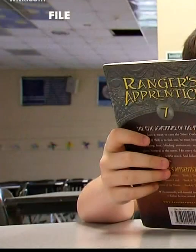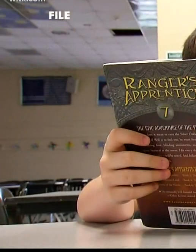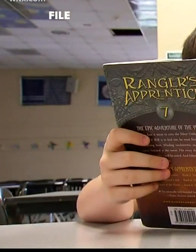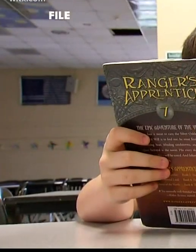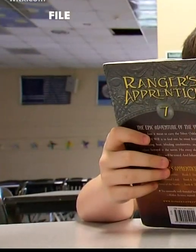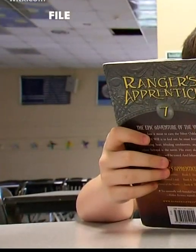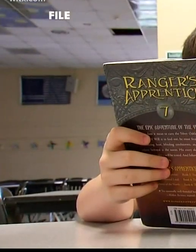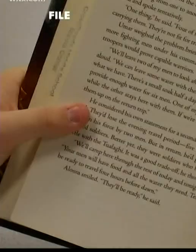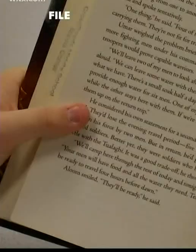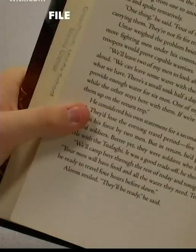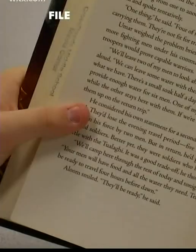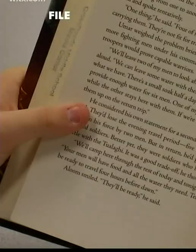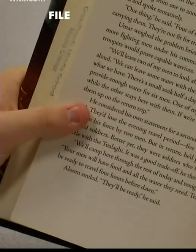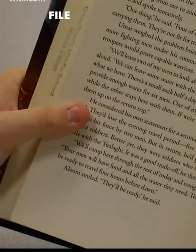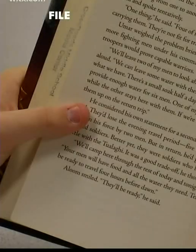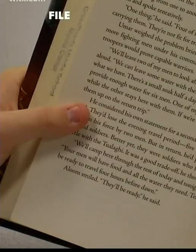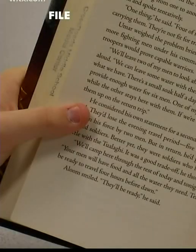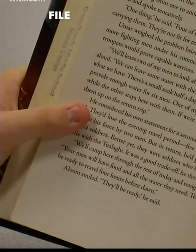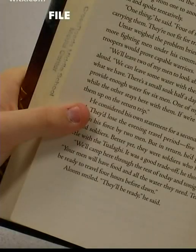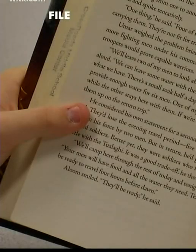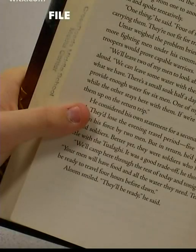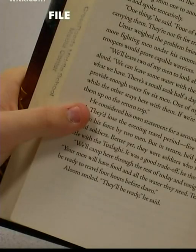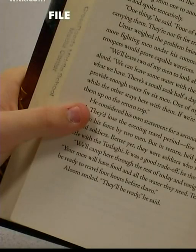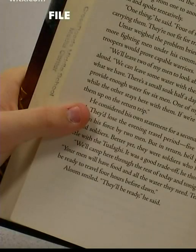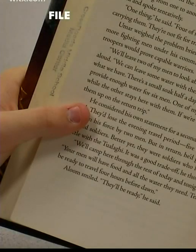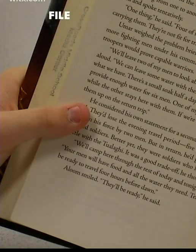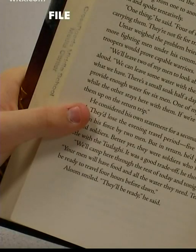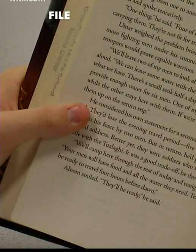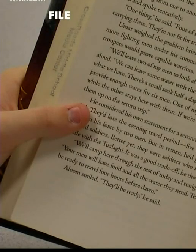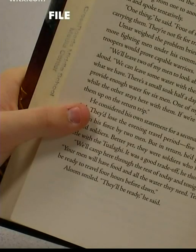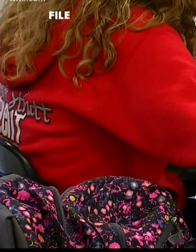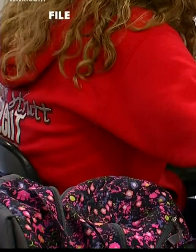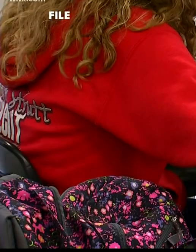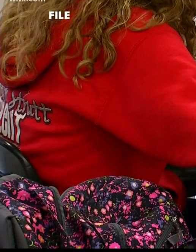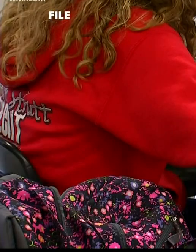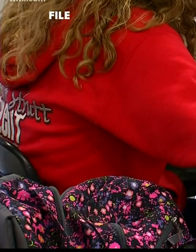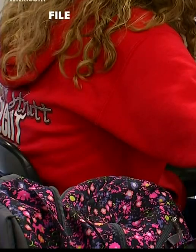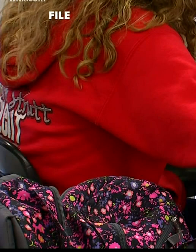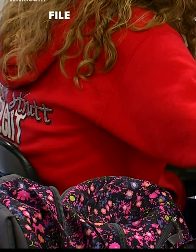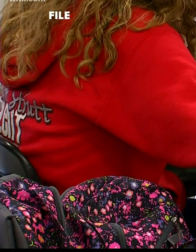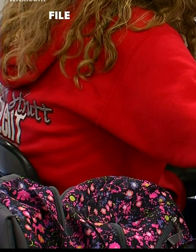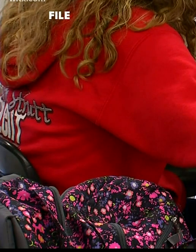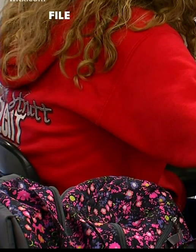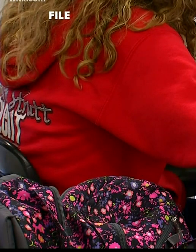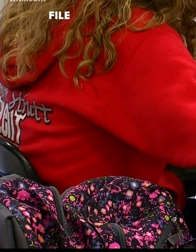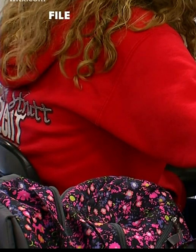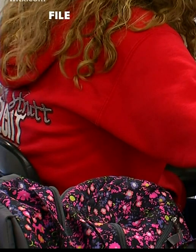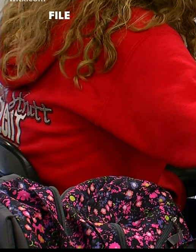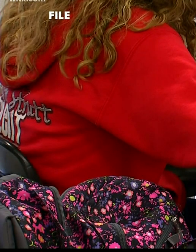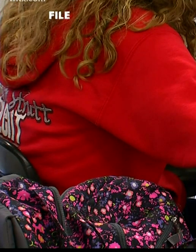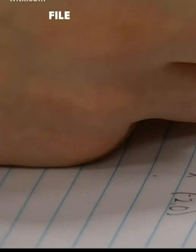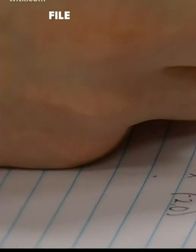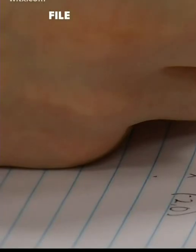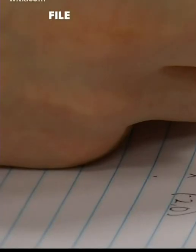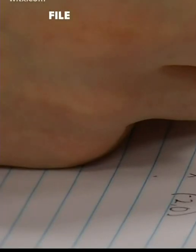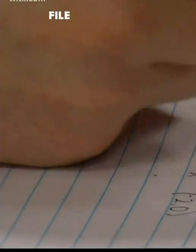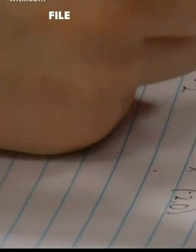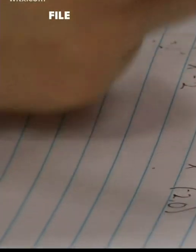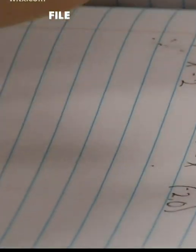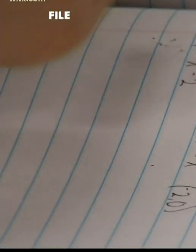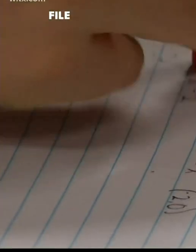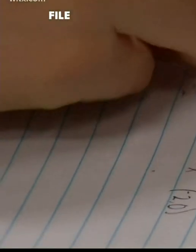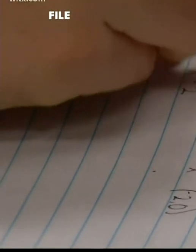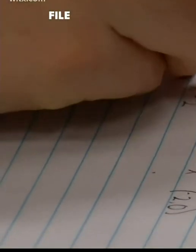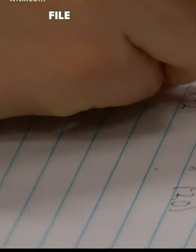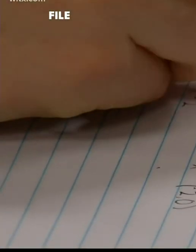high-stakes tests. The task force wants school districts to establish cleaning protocols and rearrange tables and desks for social distancing. They also